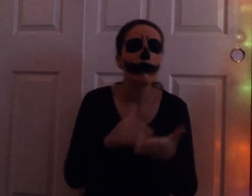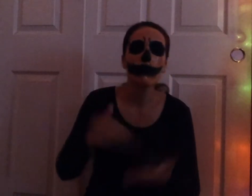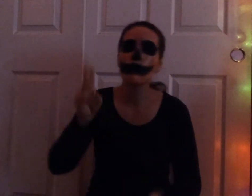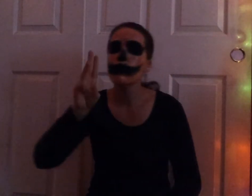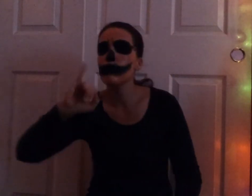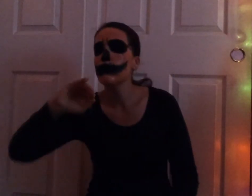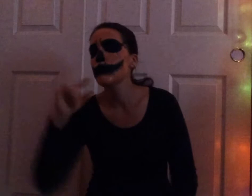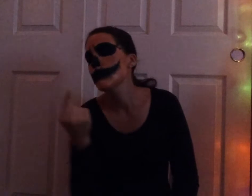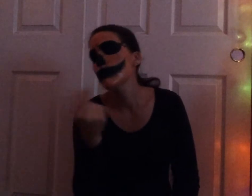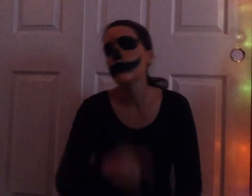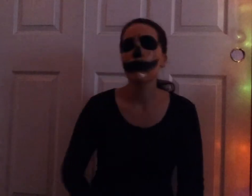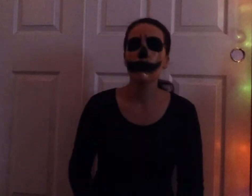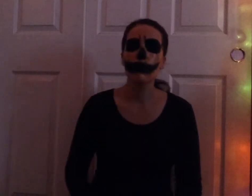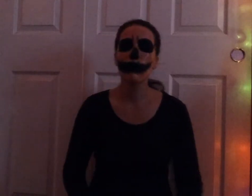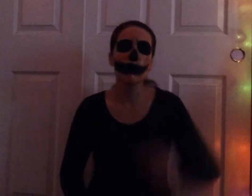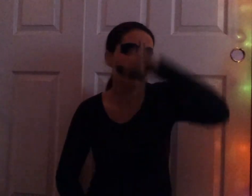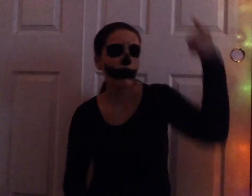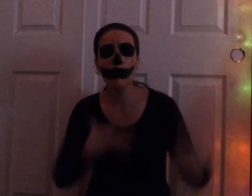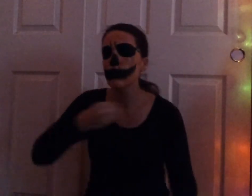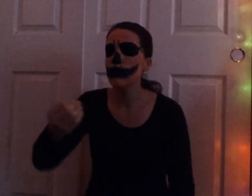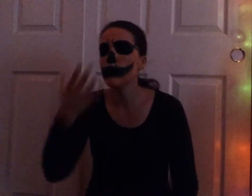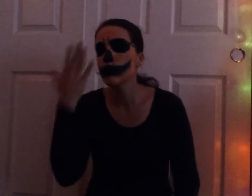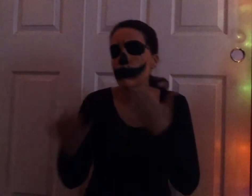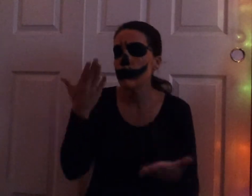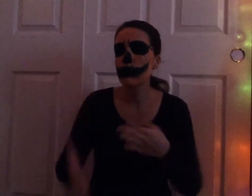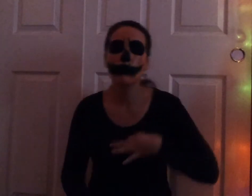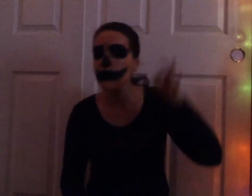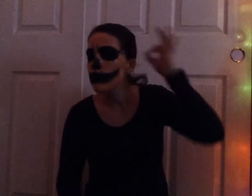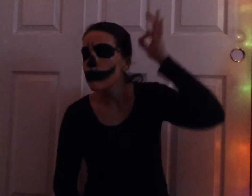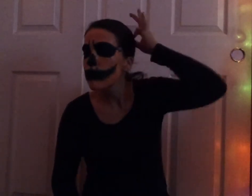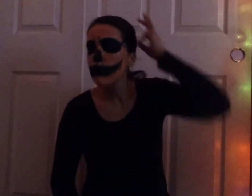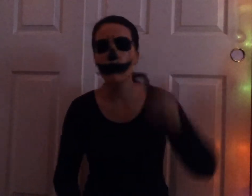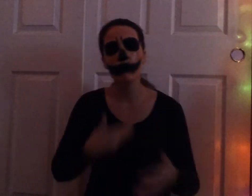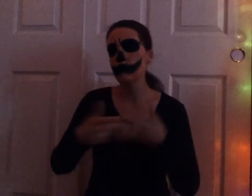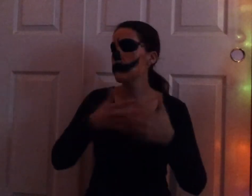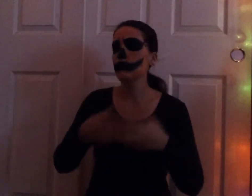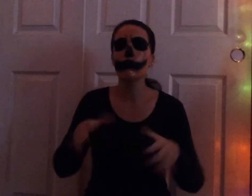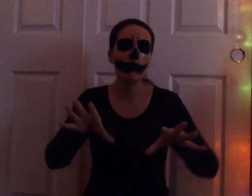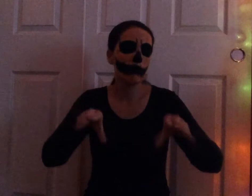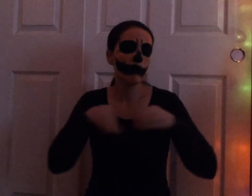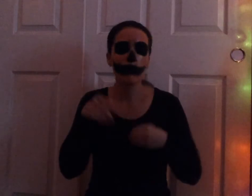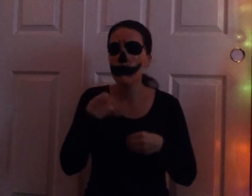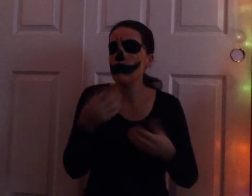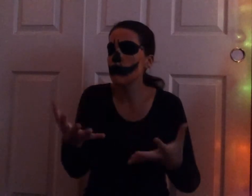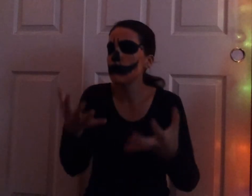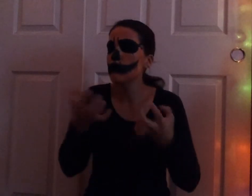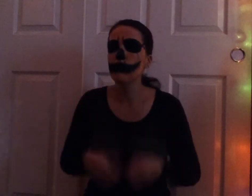in the middle, or a wick. Black or white or even red. The headless horseman needs